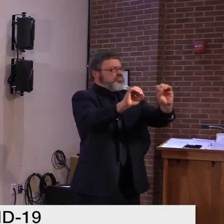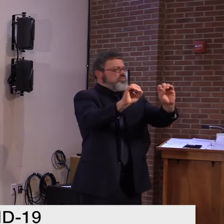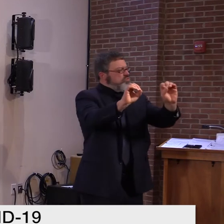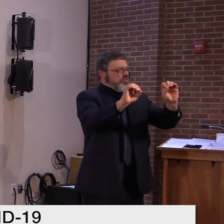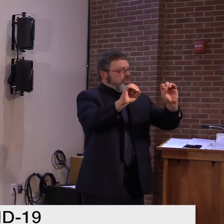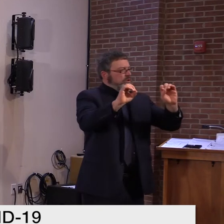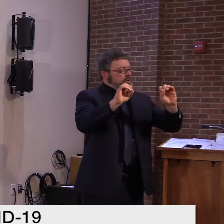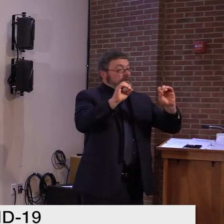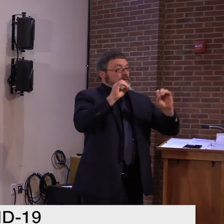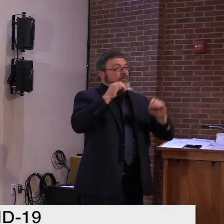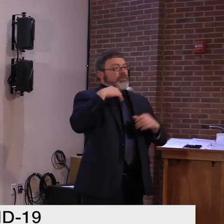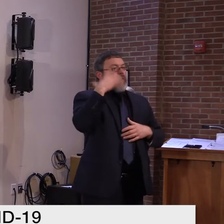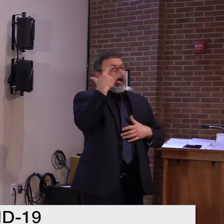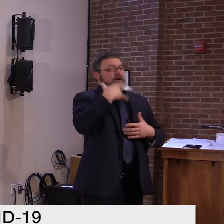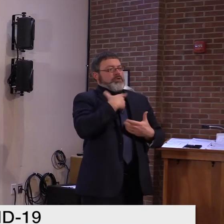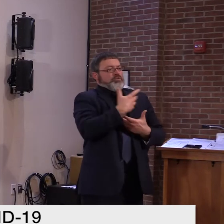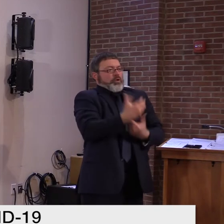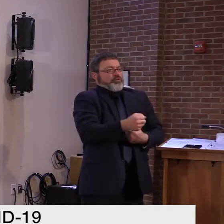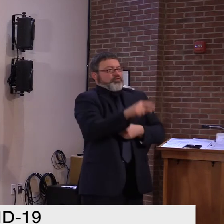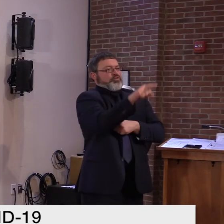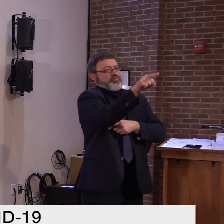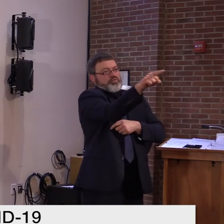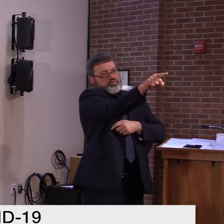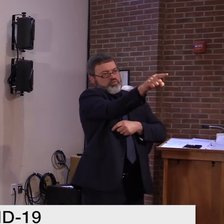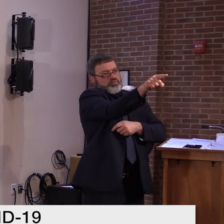what the mission is. Thank you.